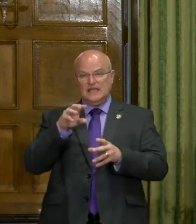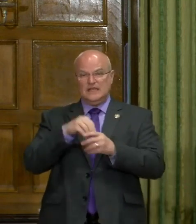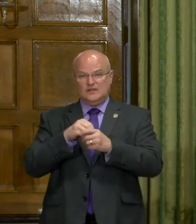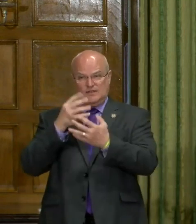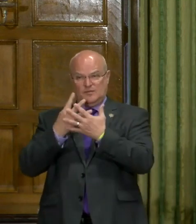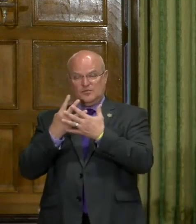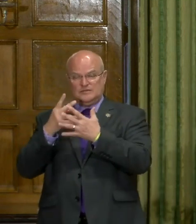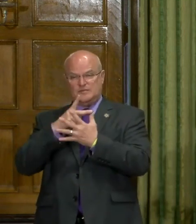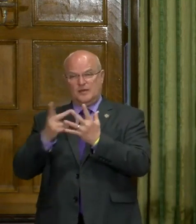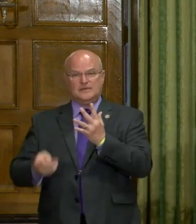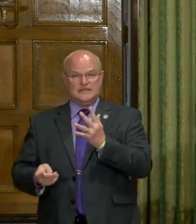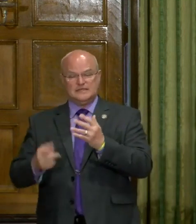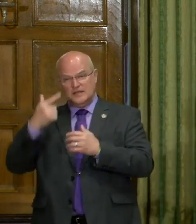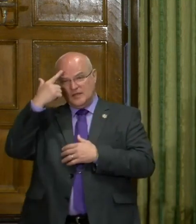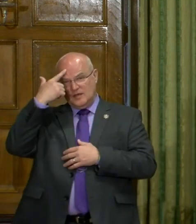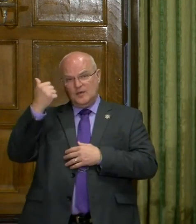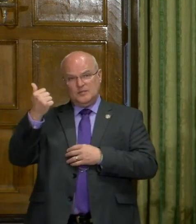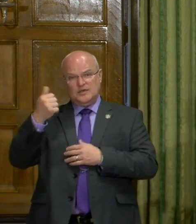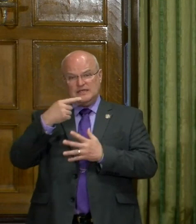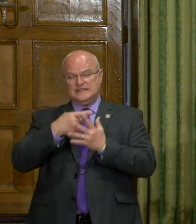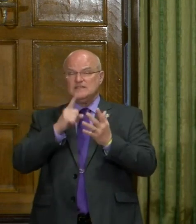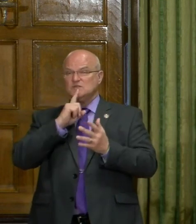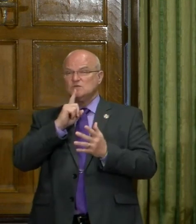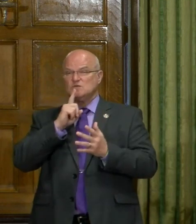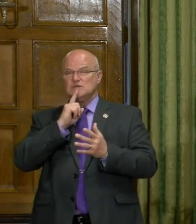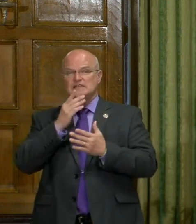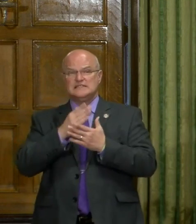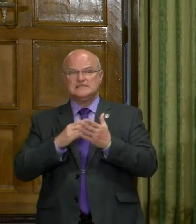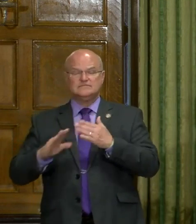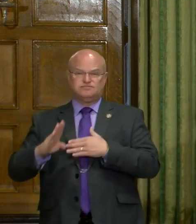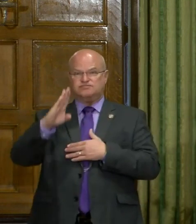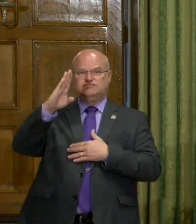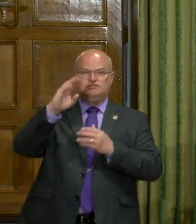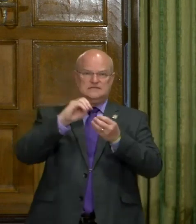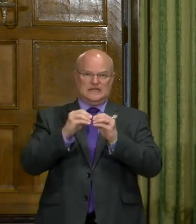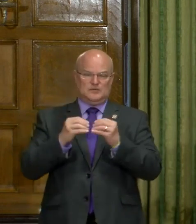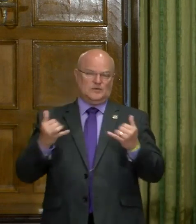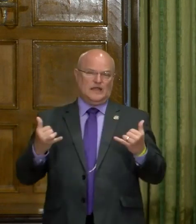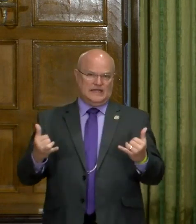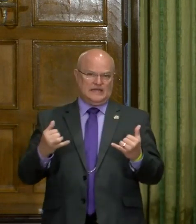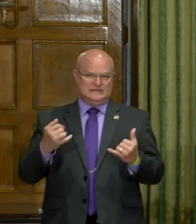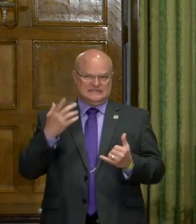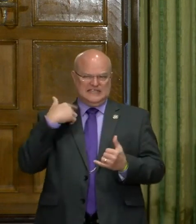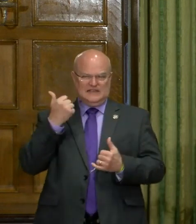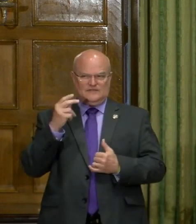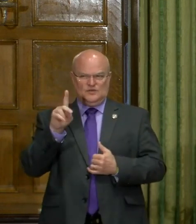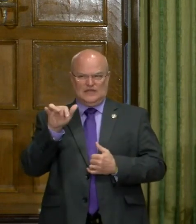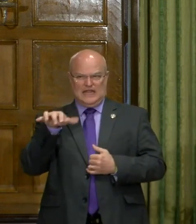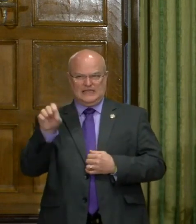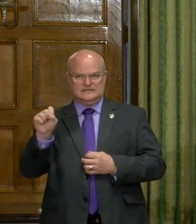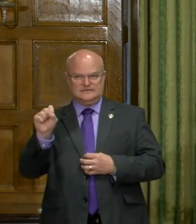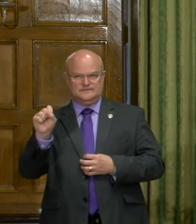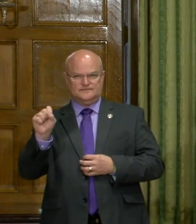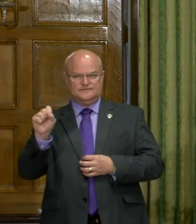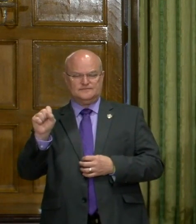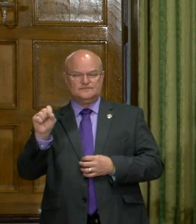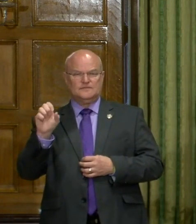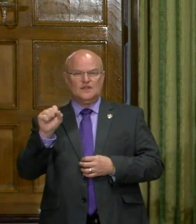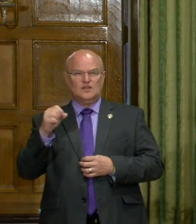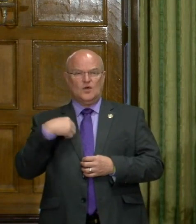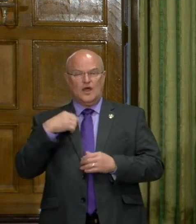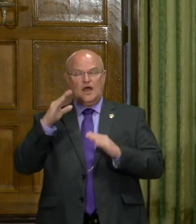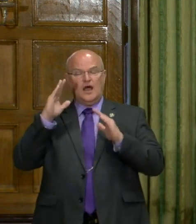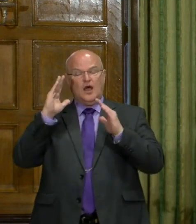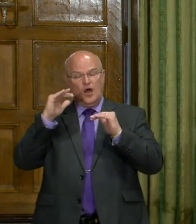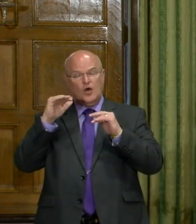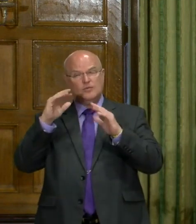including the prison population, because I, these are really some escalating high numbers that we've seen the last couple of days. Uh, so